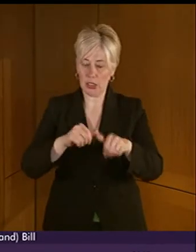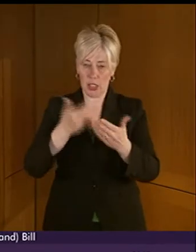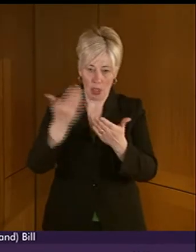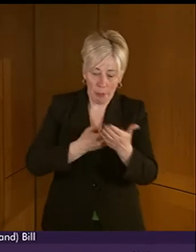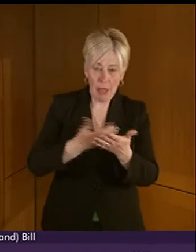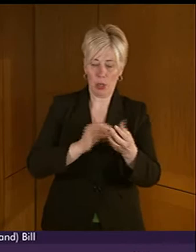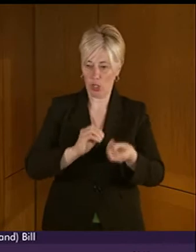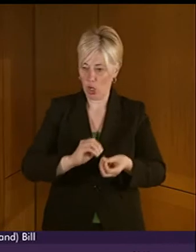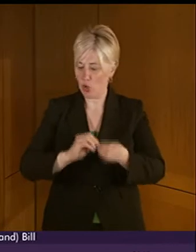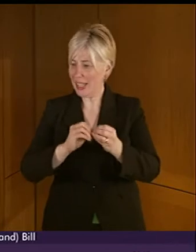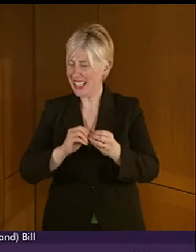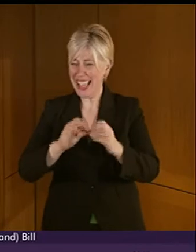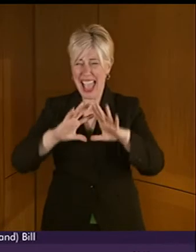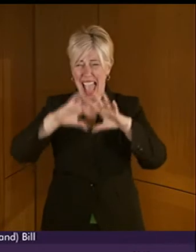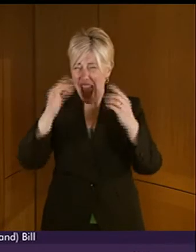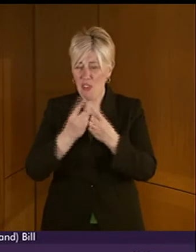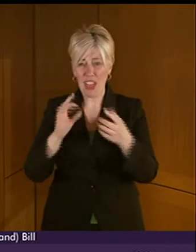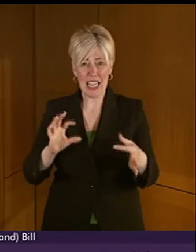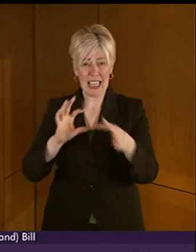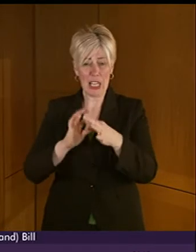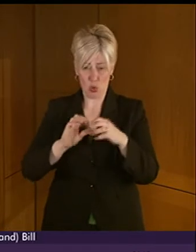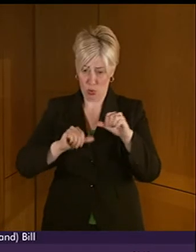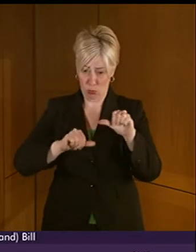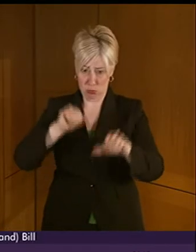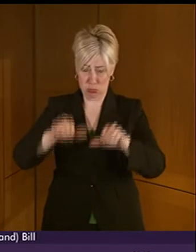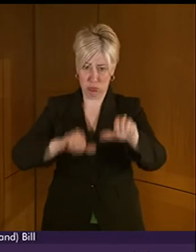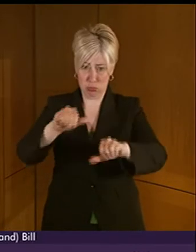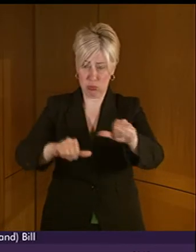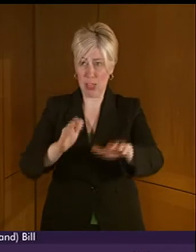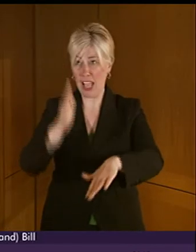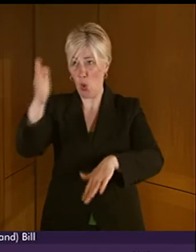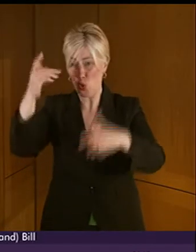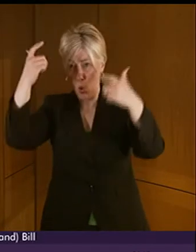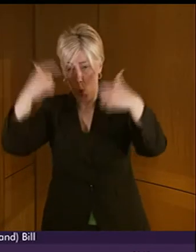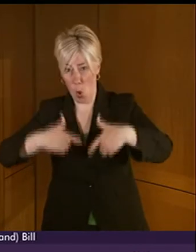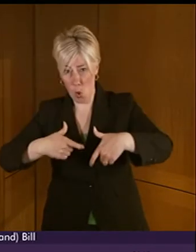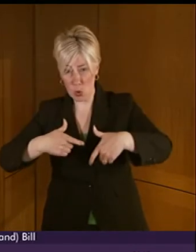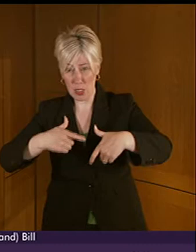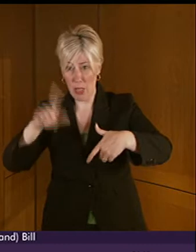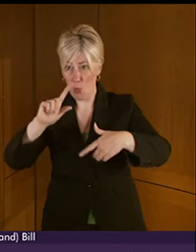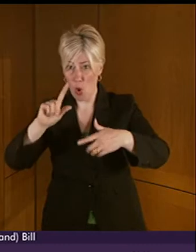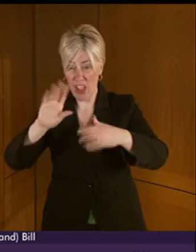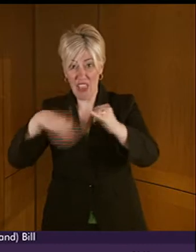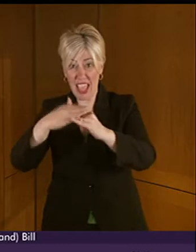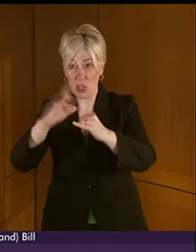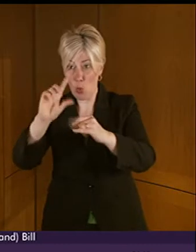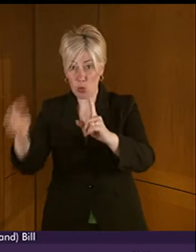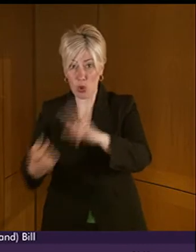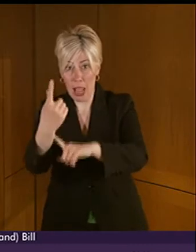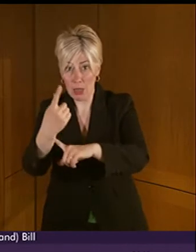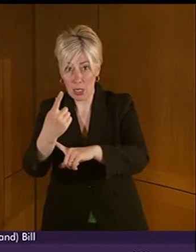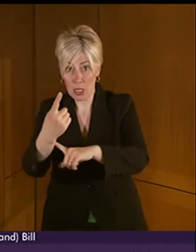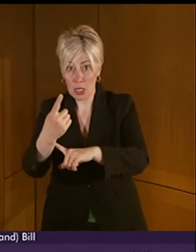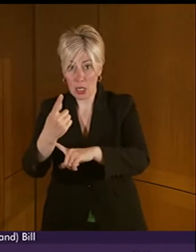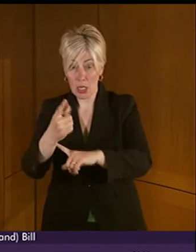which you must understand. And at the end of the day, the process in court and the final determination, all of which